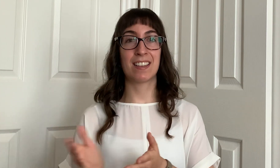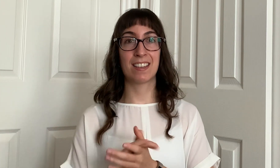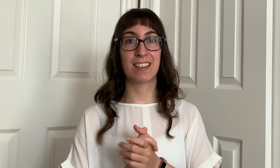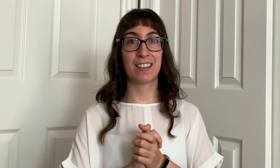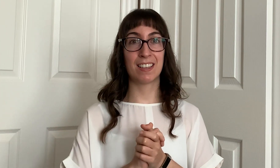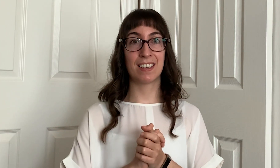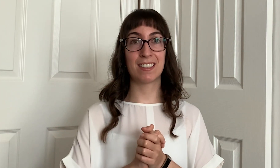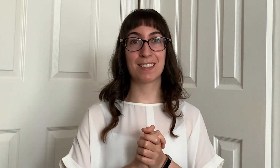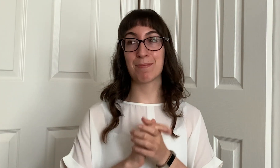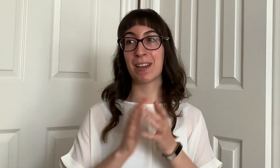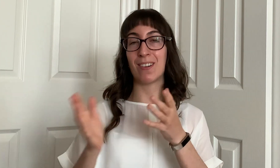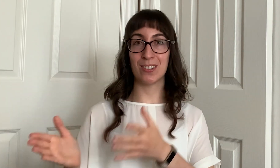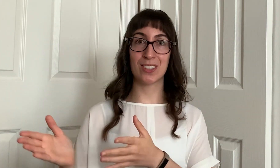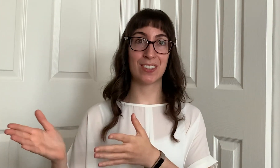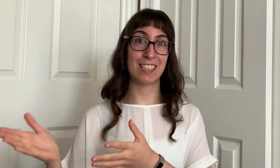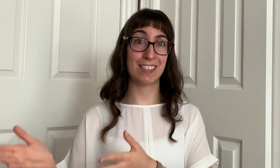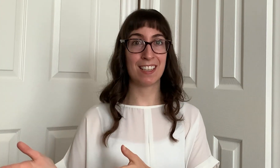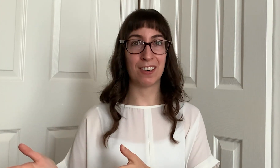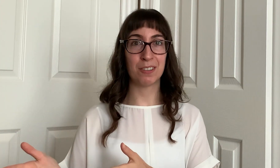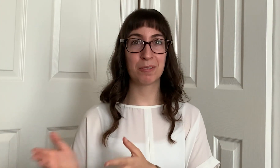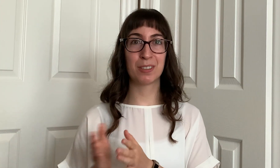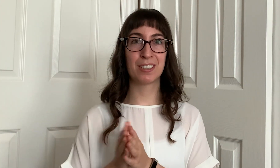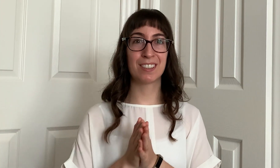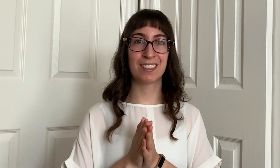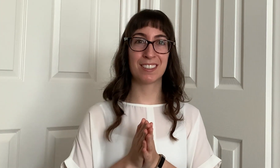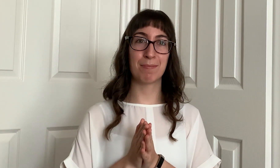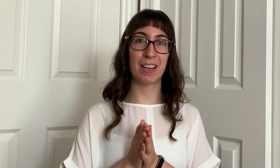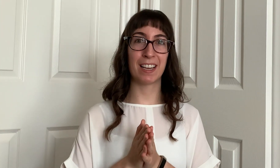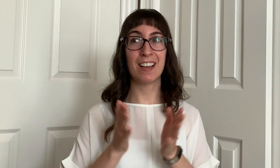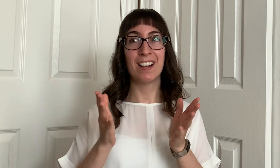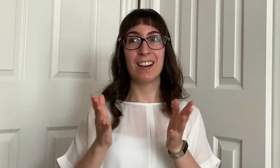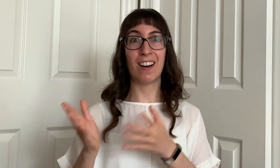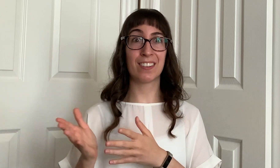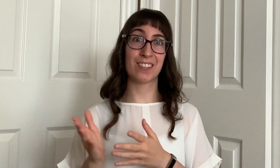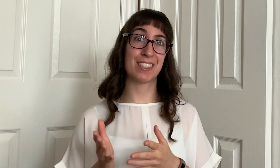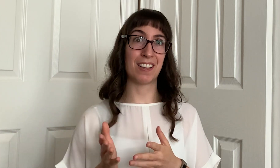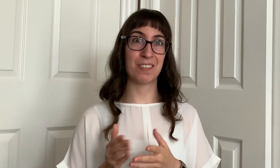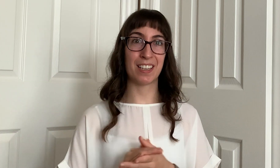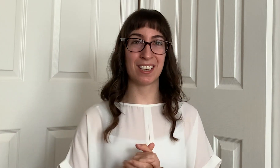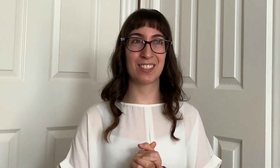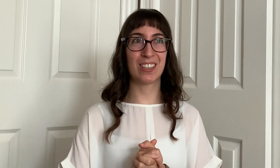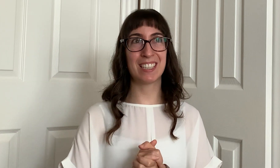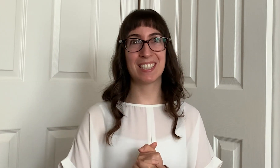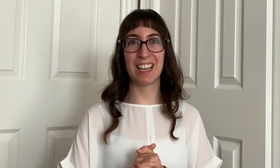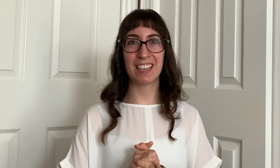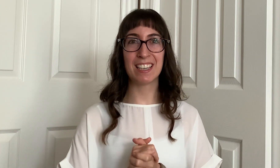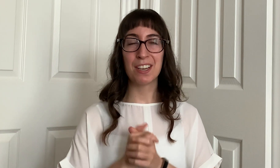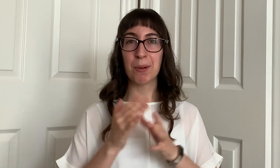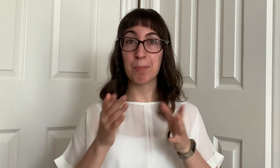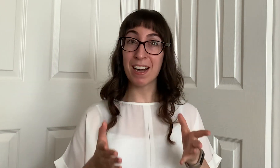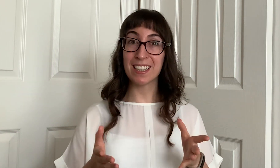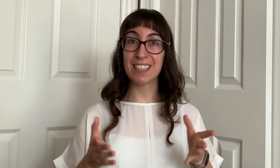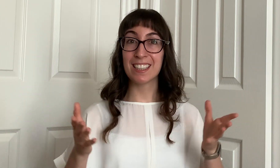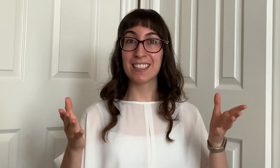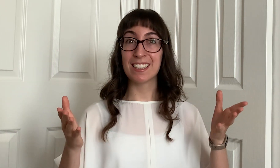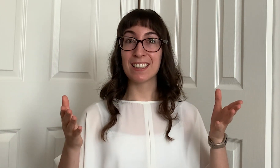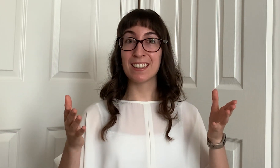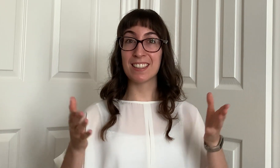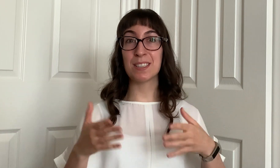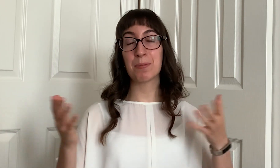is my alternate self my other self i guess you could say but this